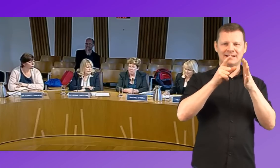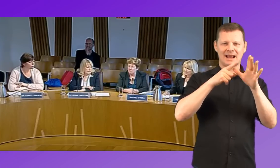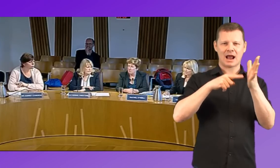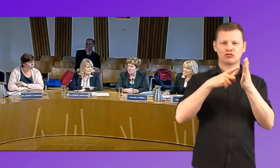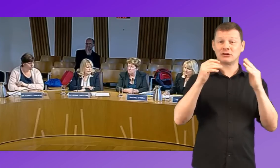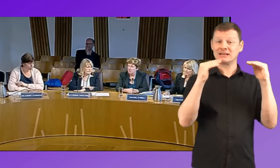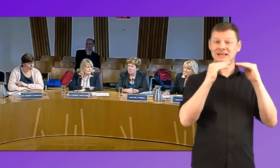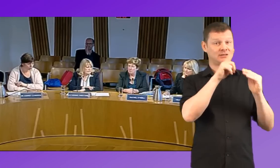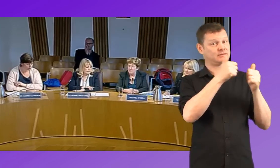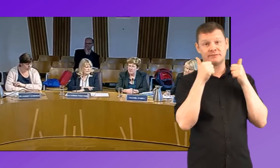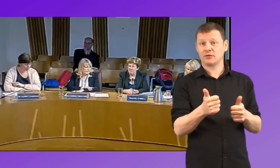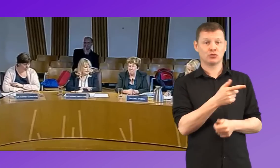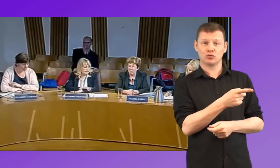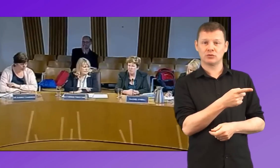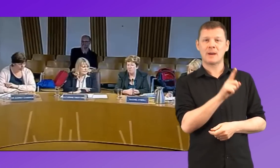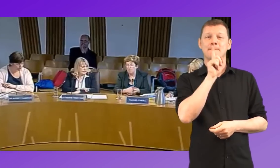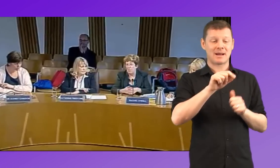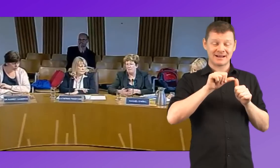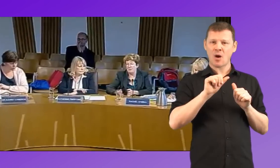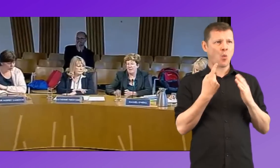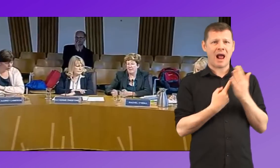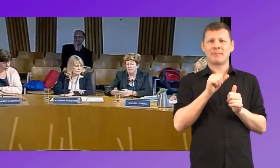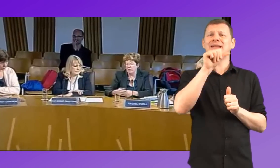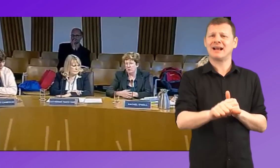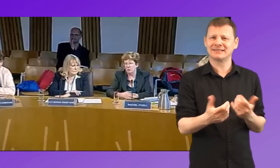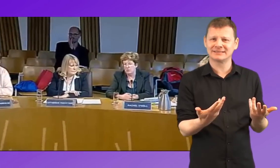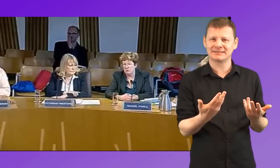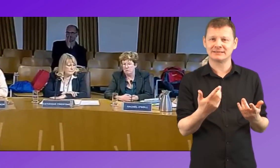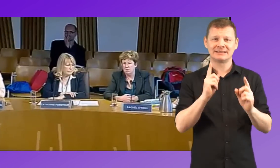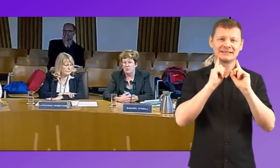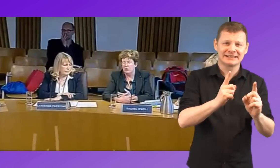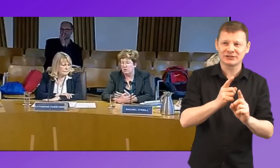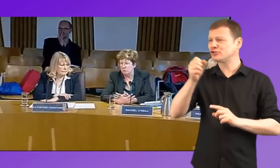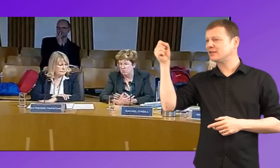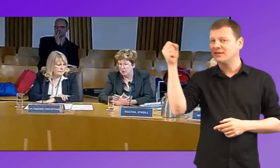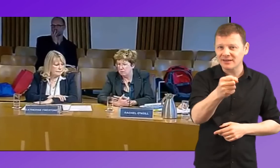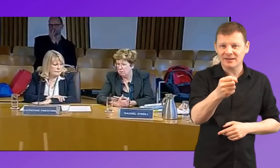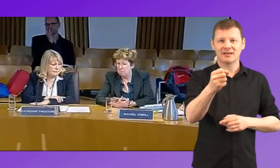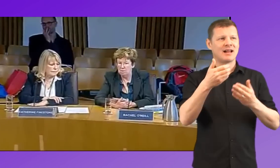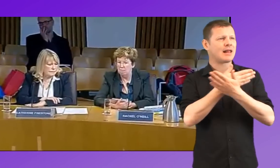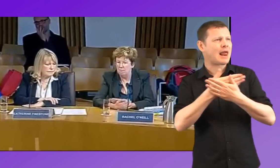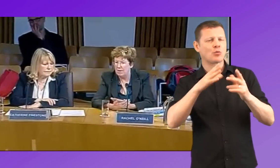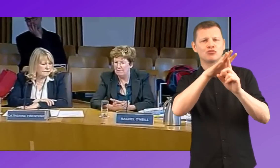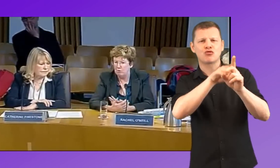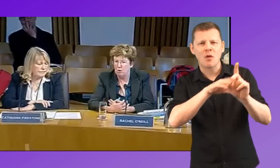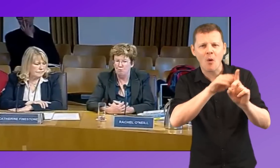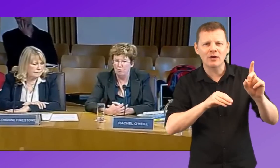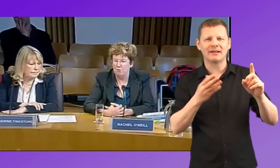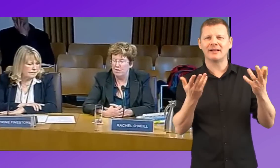are very good, but they don't involve what happens next, which is talking to a teacher, talking to language role models.